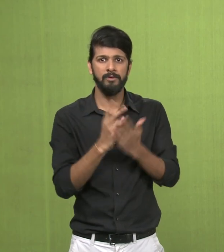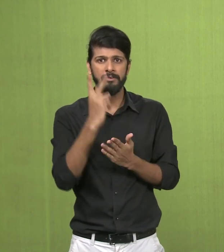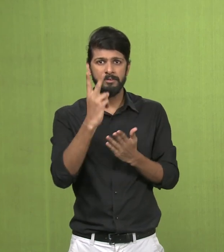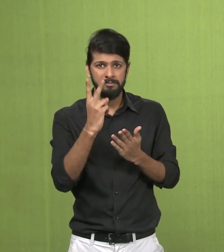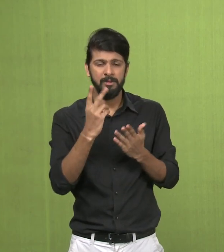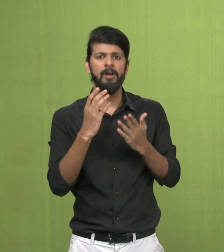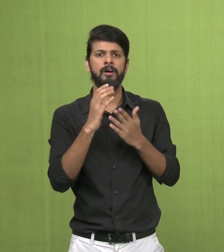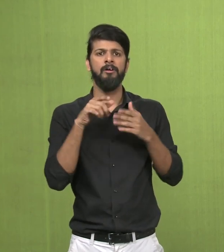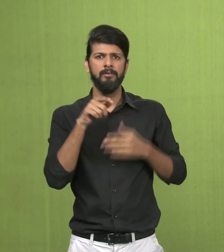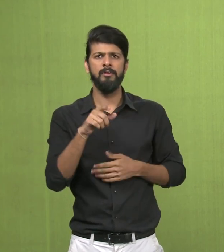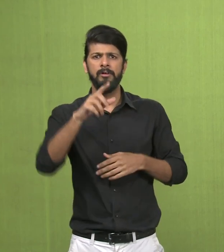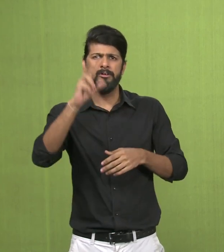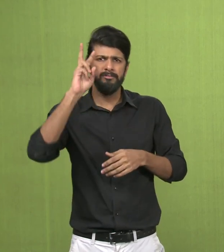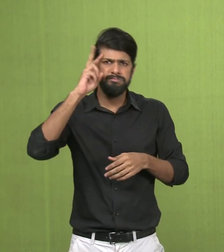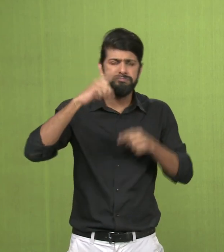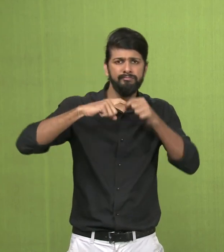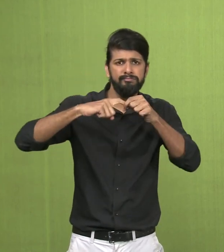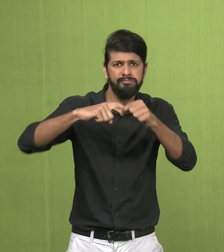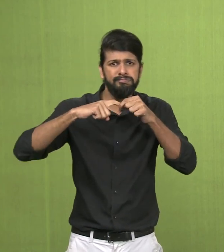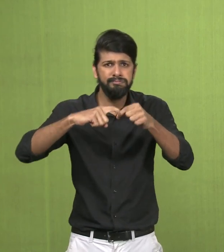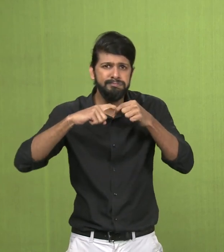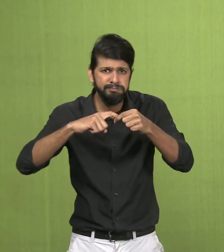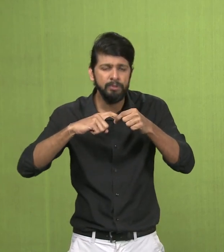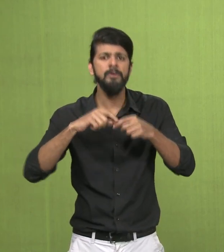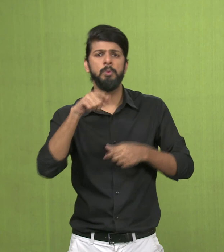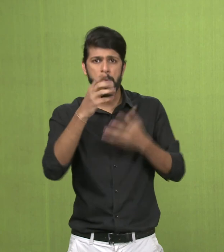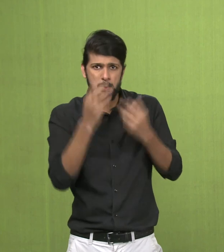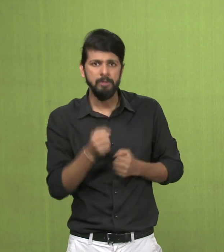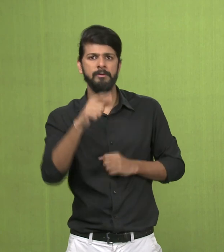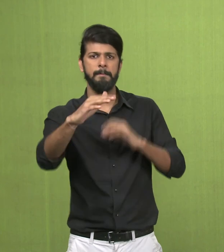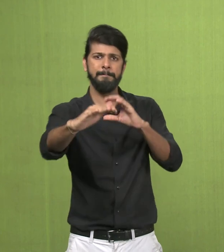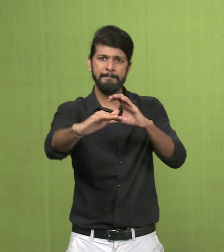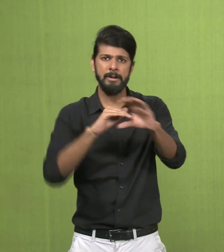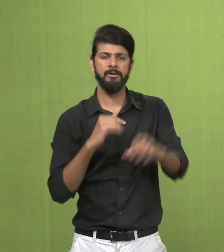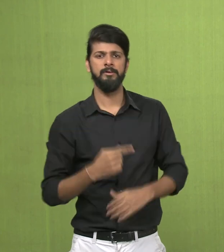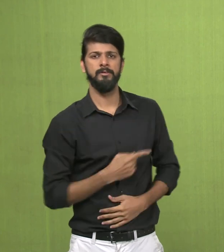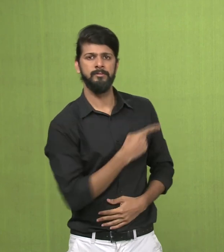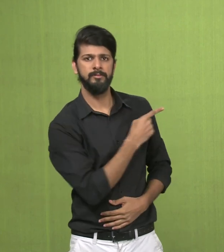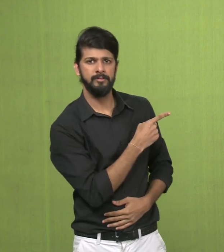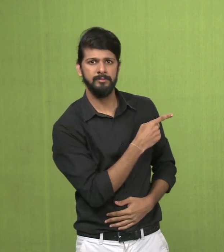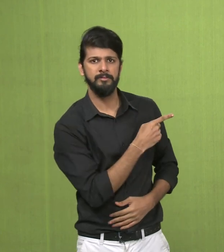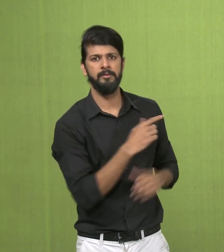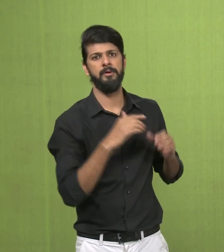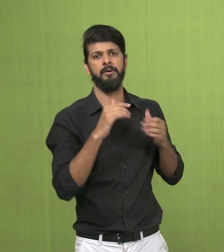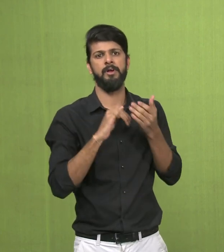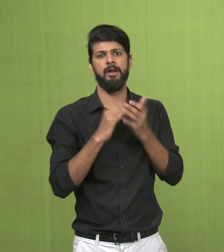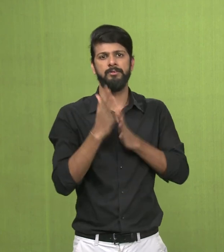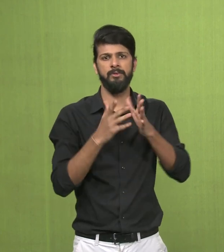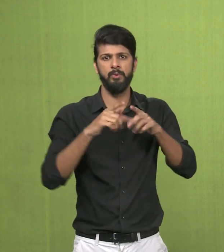I hope you enjoyed watching part 2 of the lesson. If you have any queries, please email us at sign language at the rate